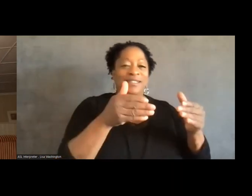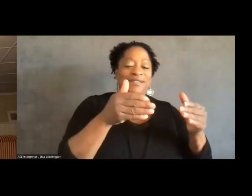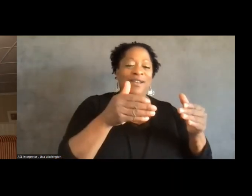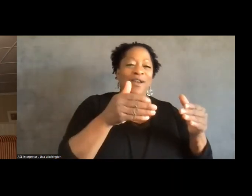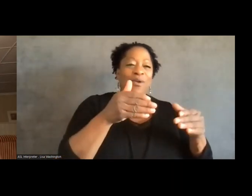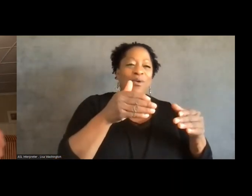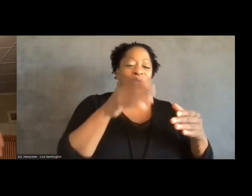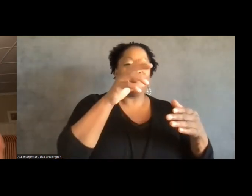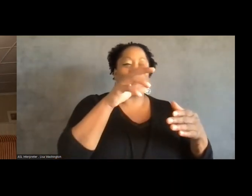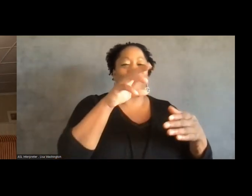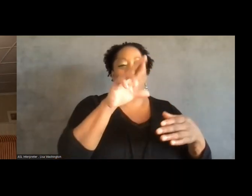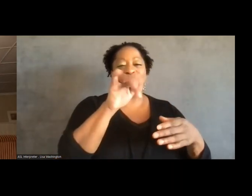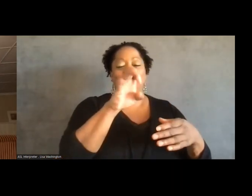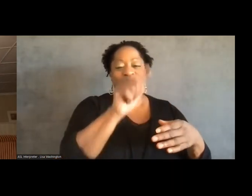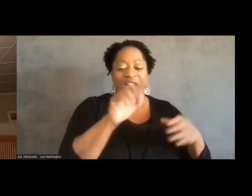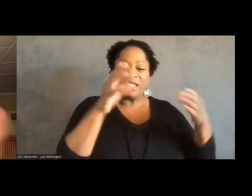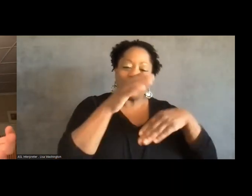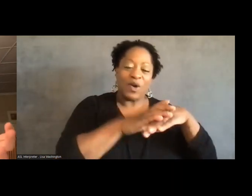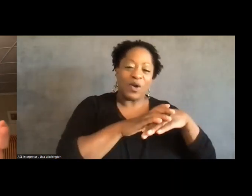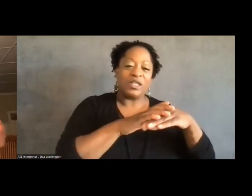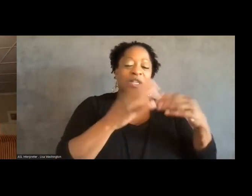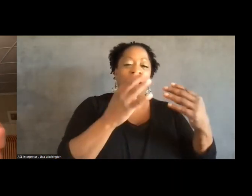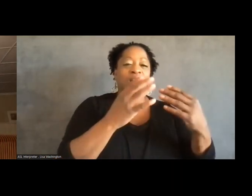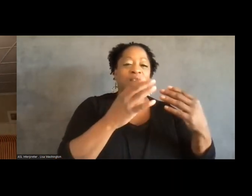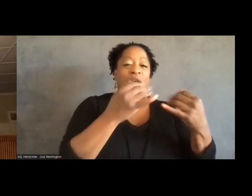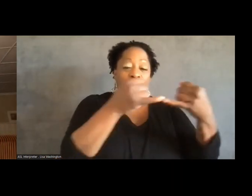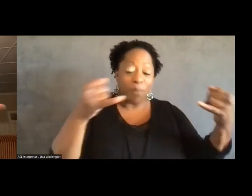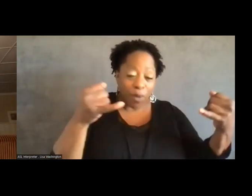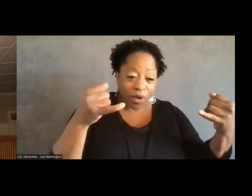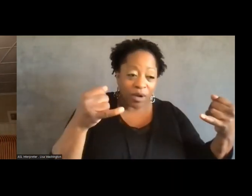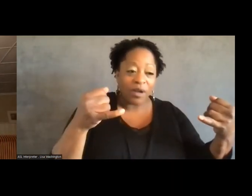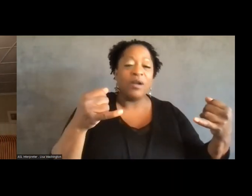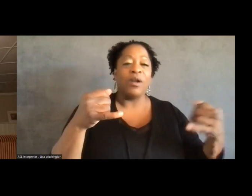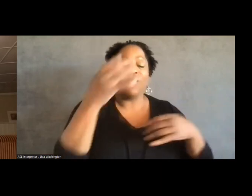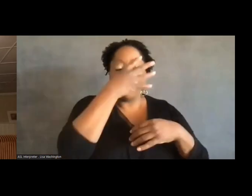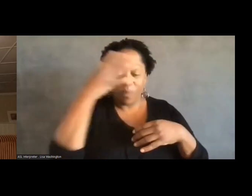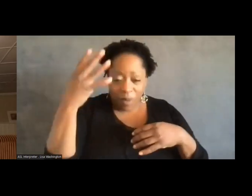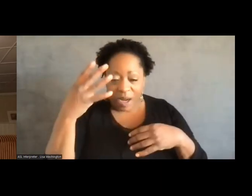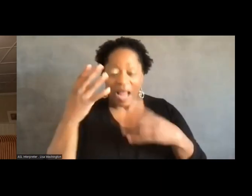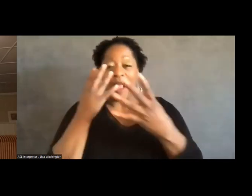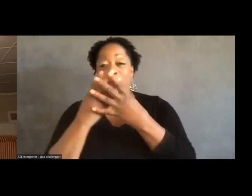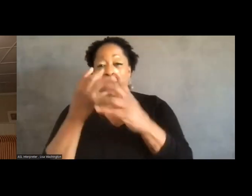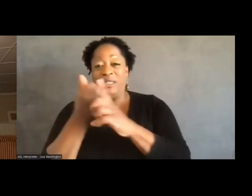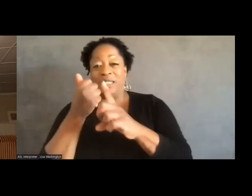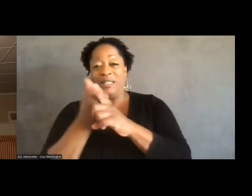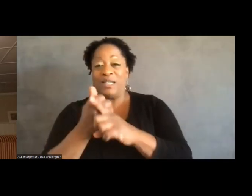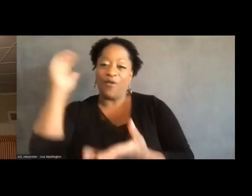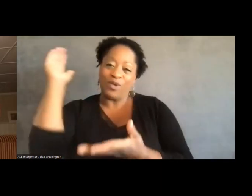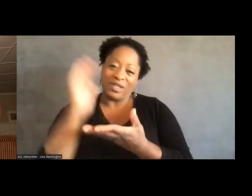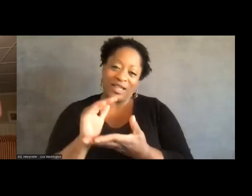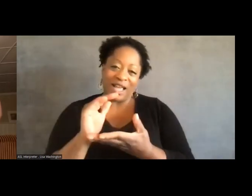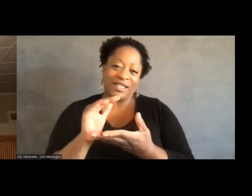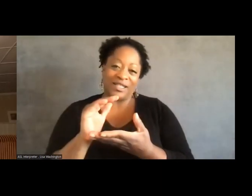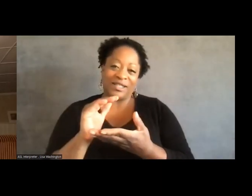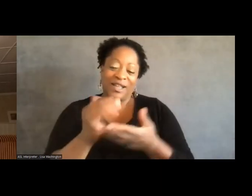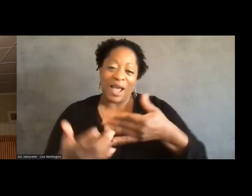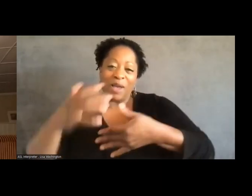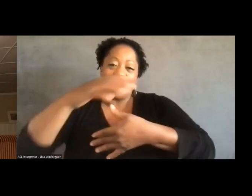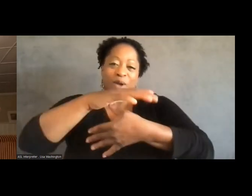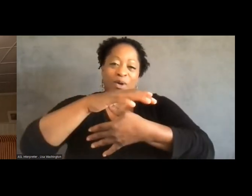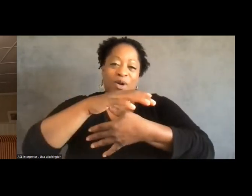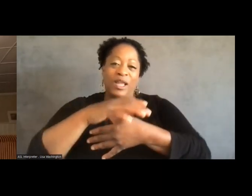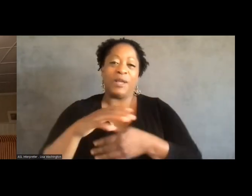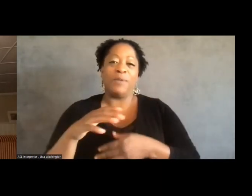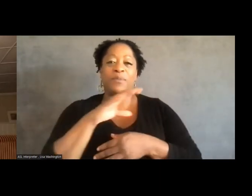And it meant that the federal prison was less of a priority for him, for his administration. We had the Bureau of Prisons actually